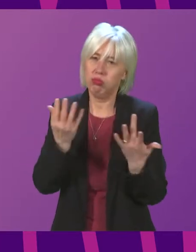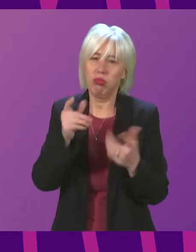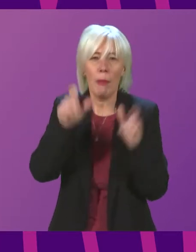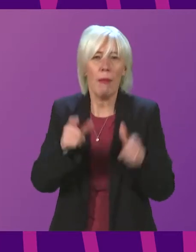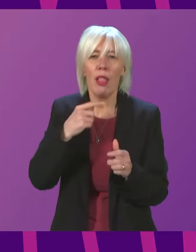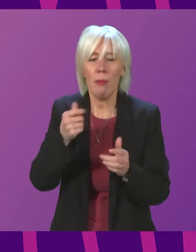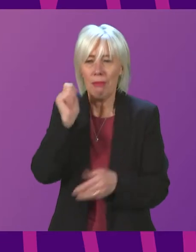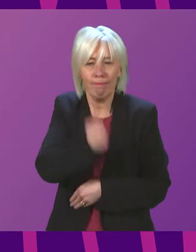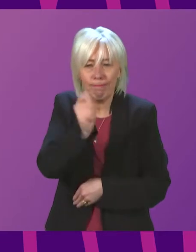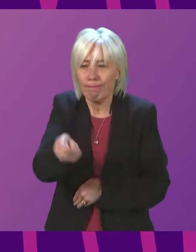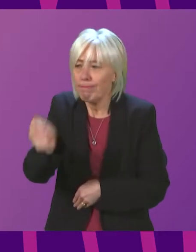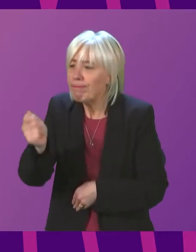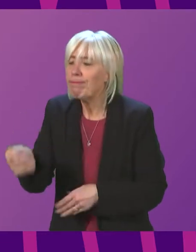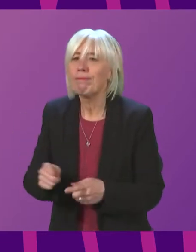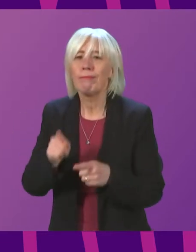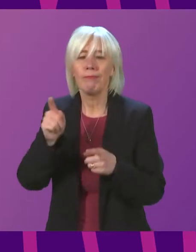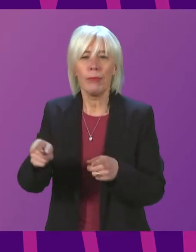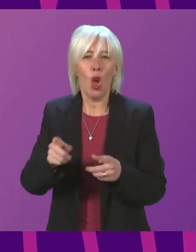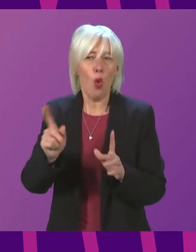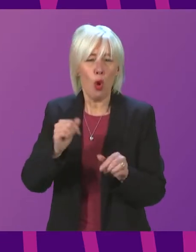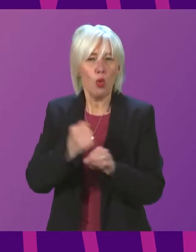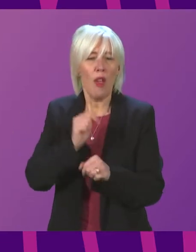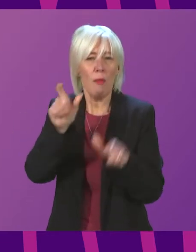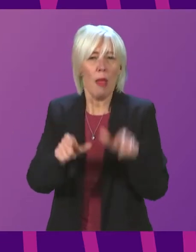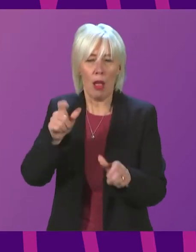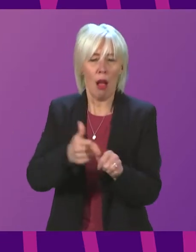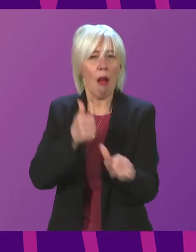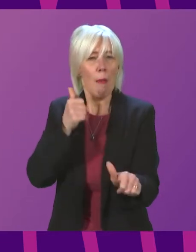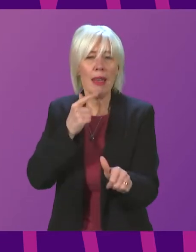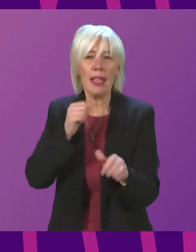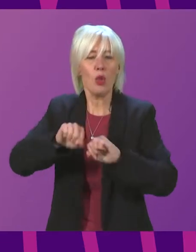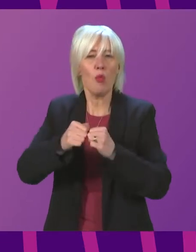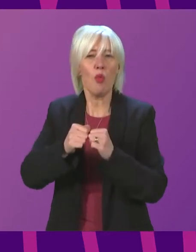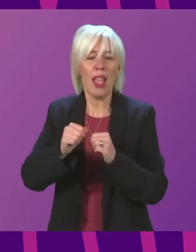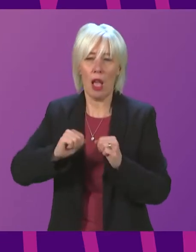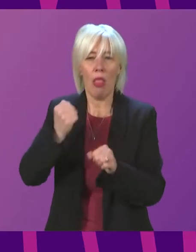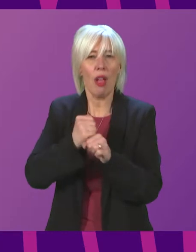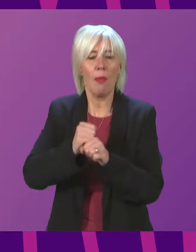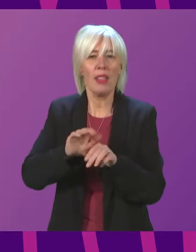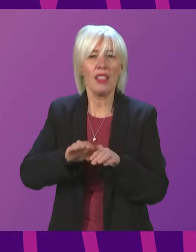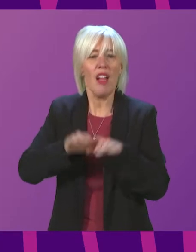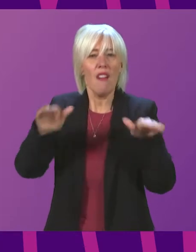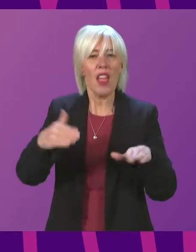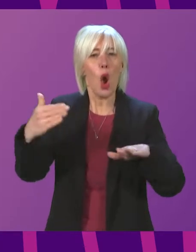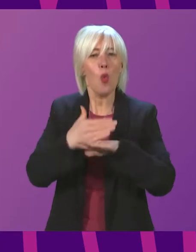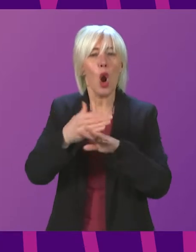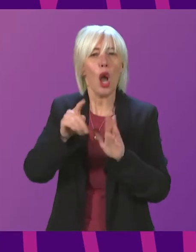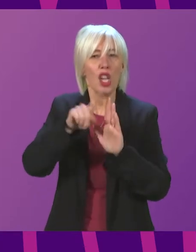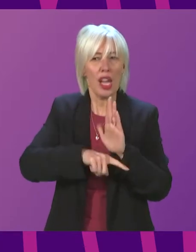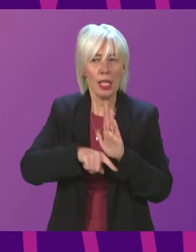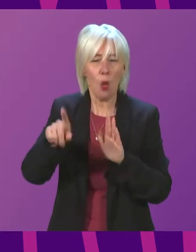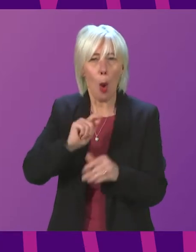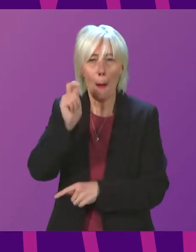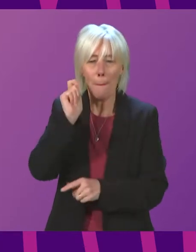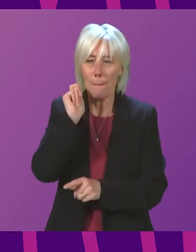expect companies who contravene the Government's fair work agenda to face any penalties as a consequence of their actions? And what